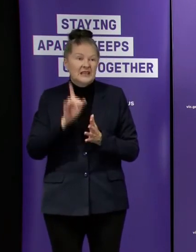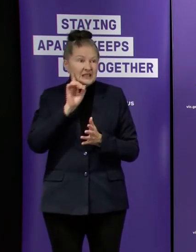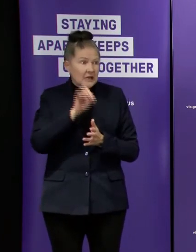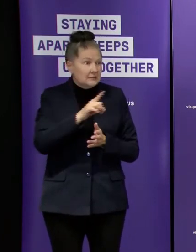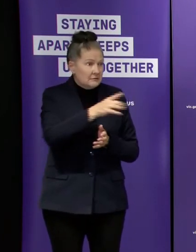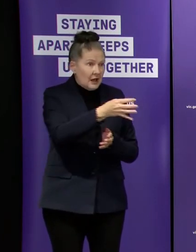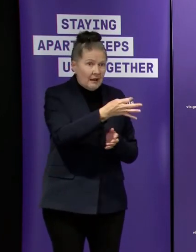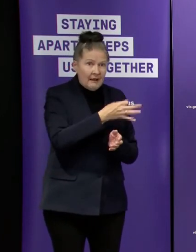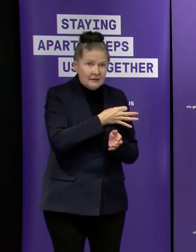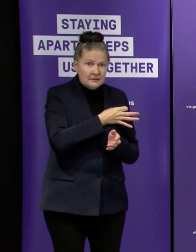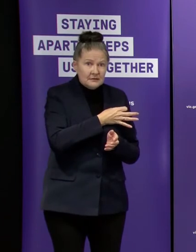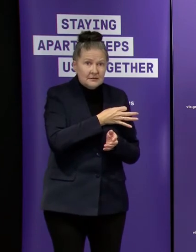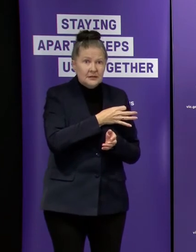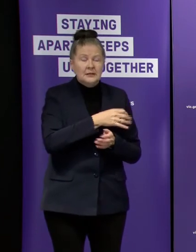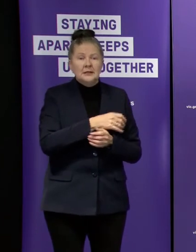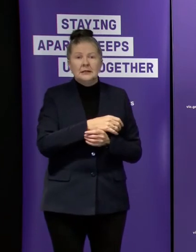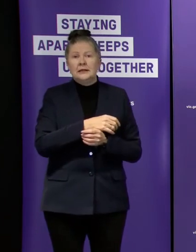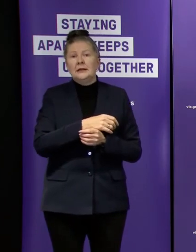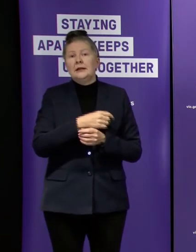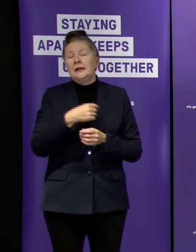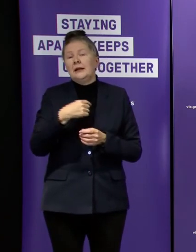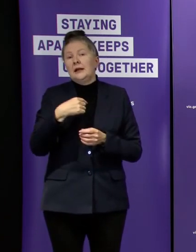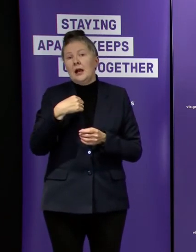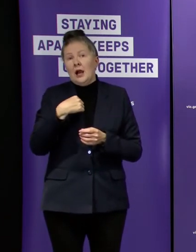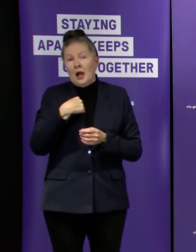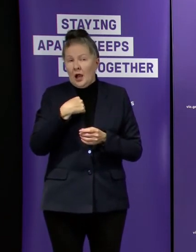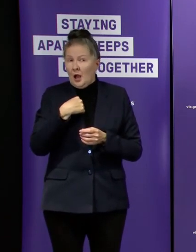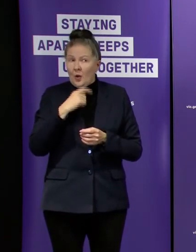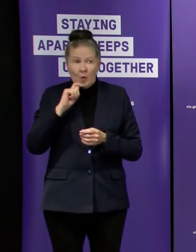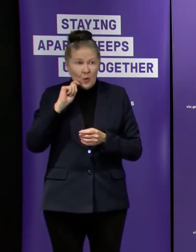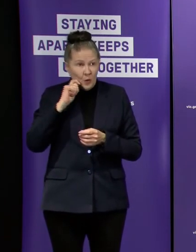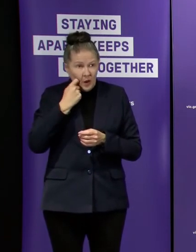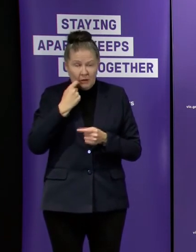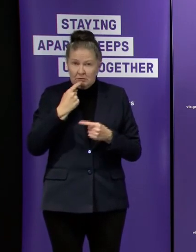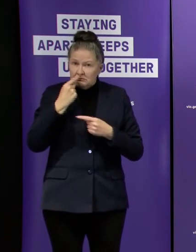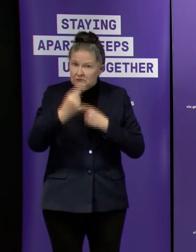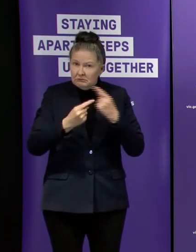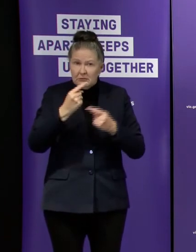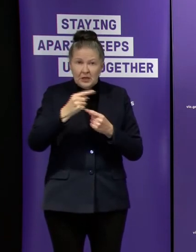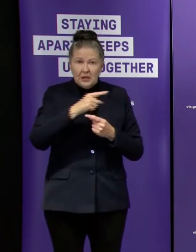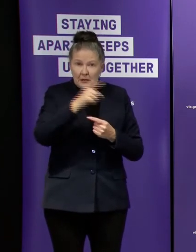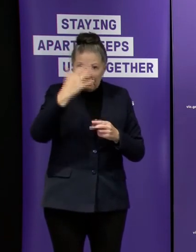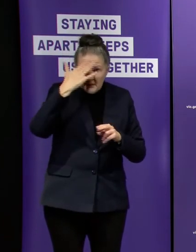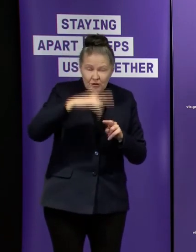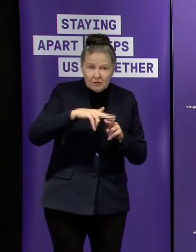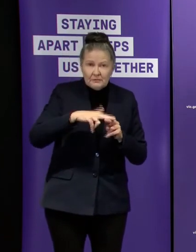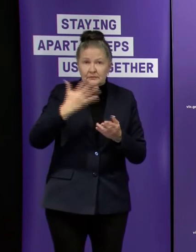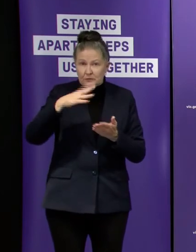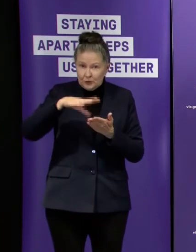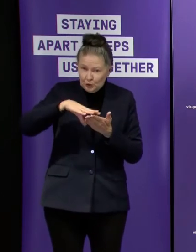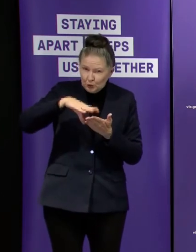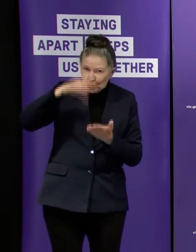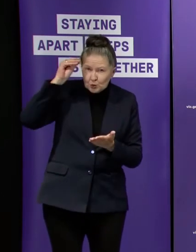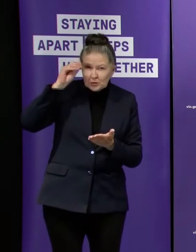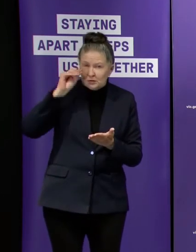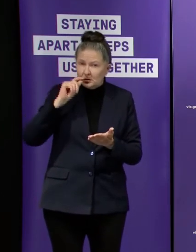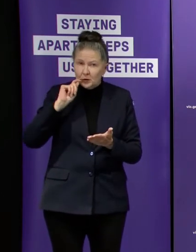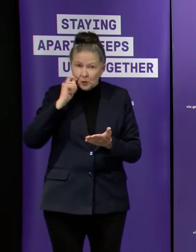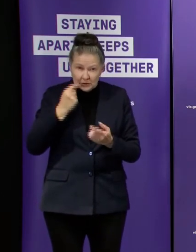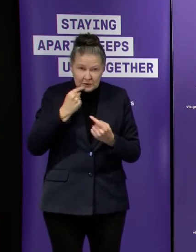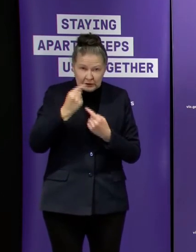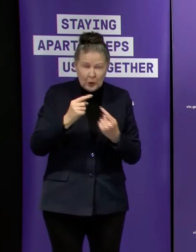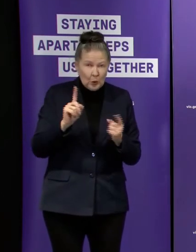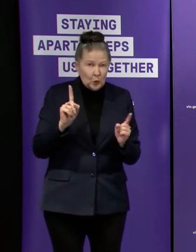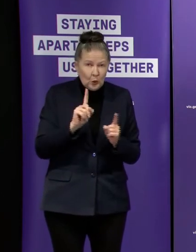as soon as i can give parents teachers and staff and most importantly students uh certainty about what term four